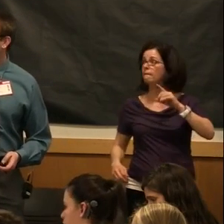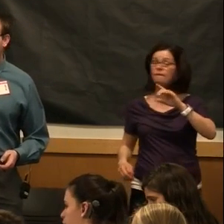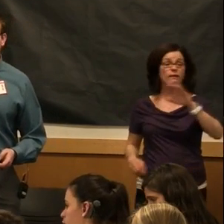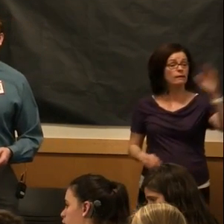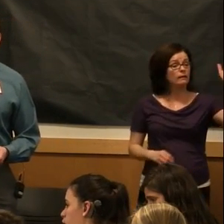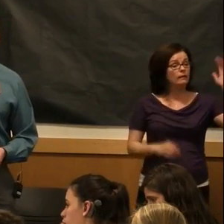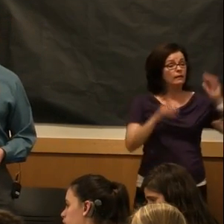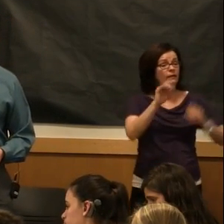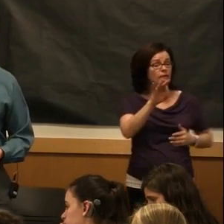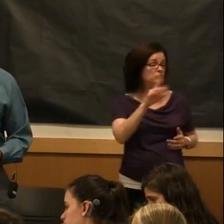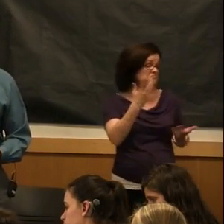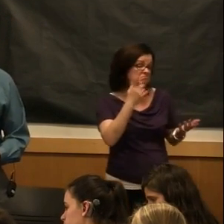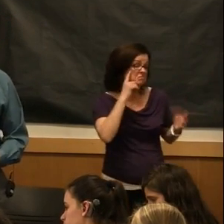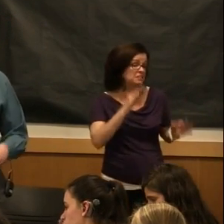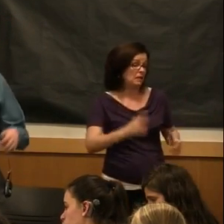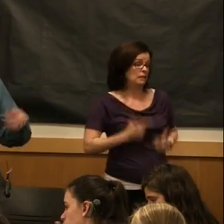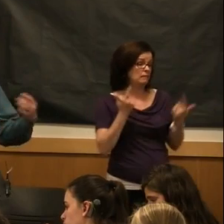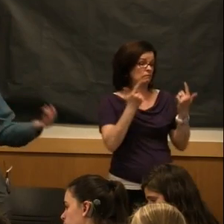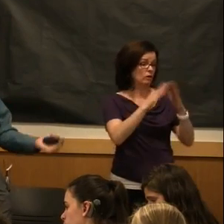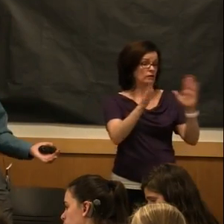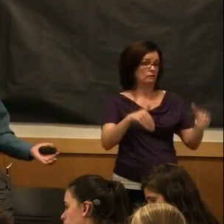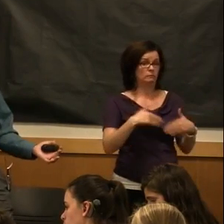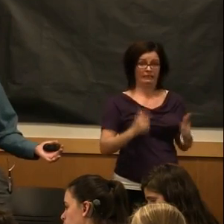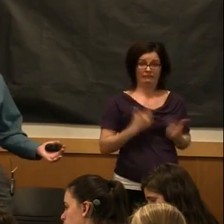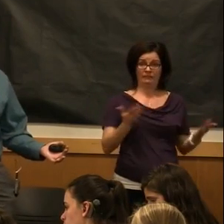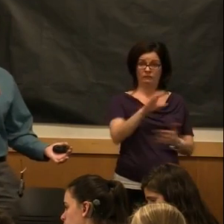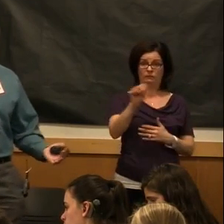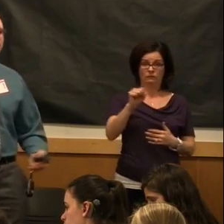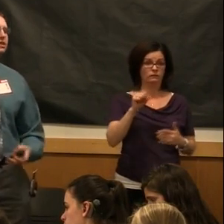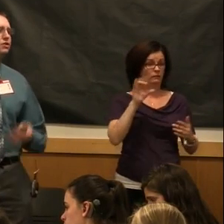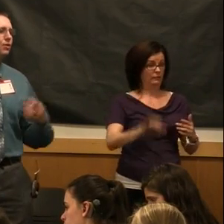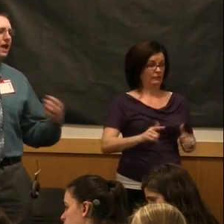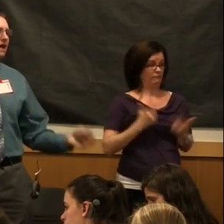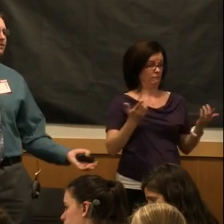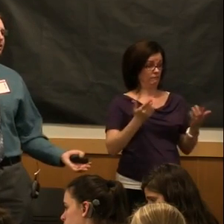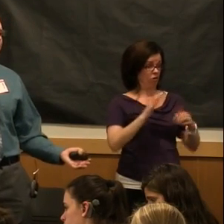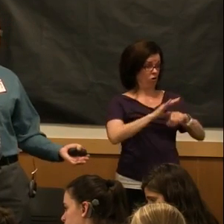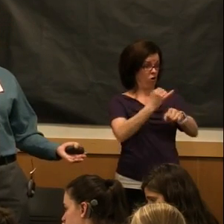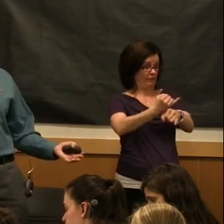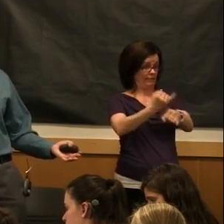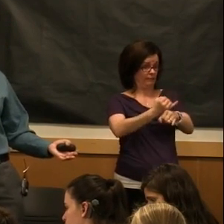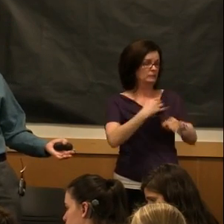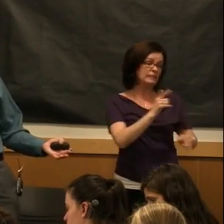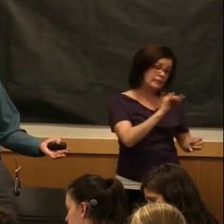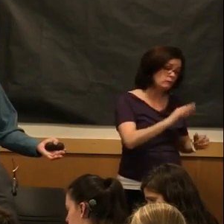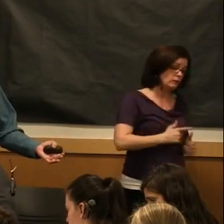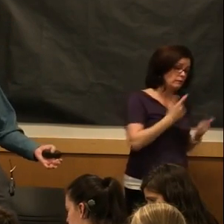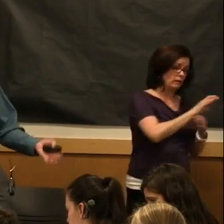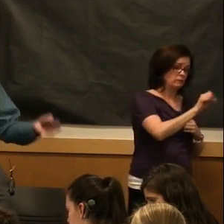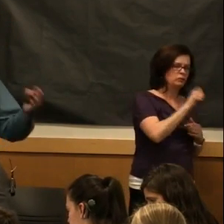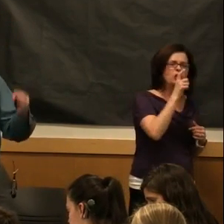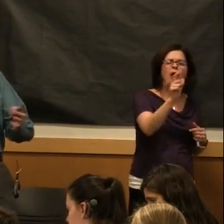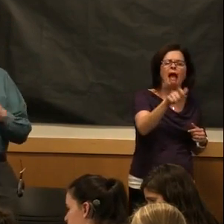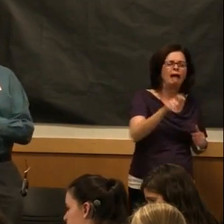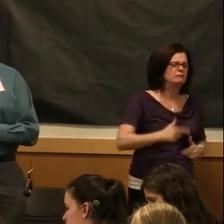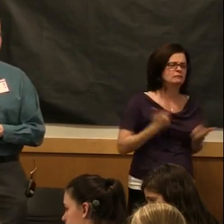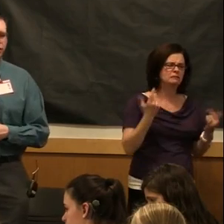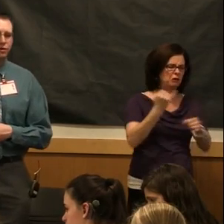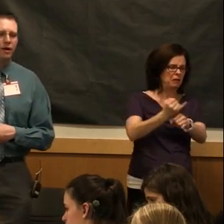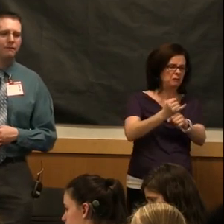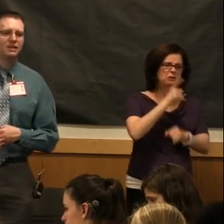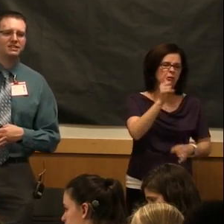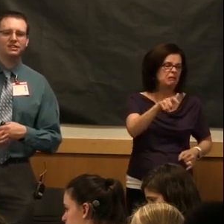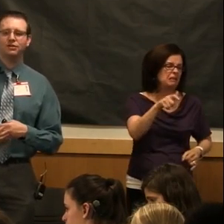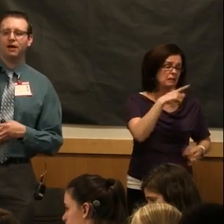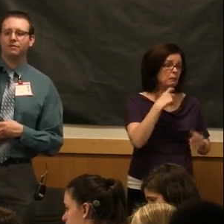Then, if you're going to live on campus, living in the city of Colorado Springs means you don't have to live on campus if you don't want to, but many students